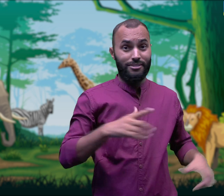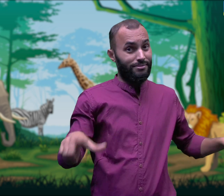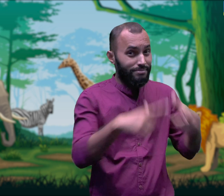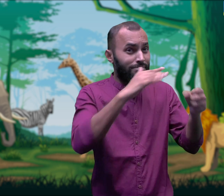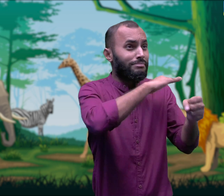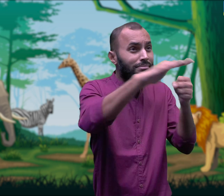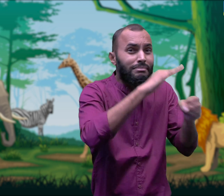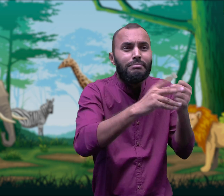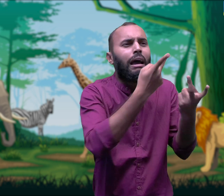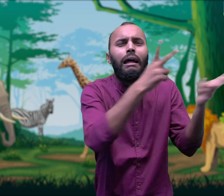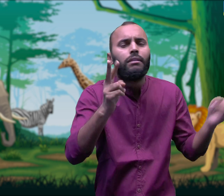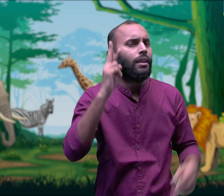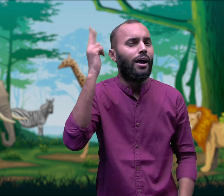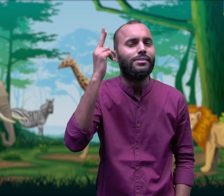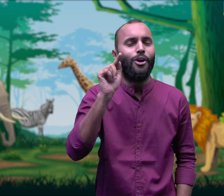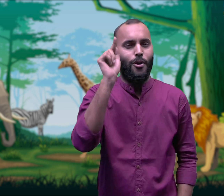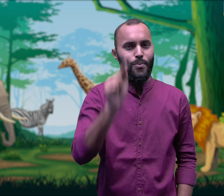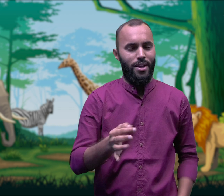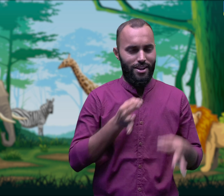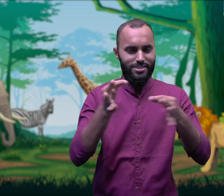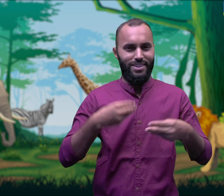Let me tell you some of the causes of deforestation.